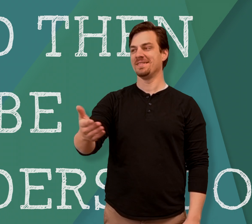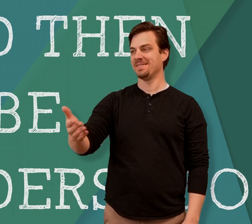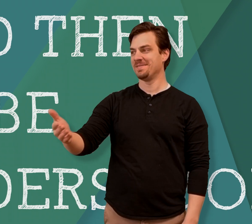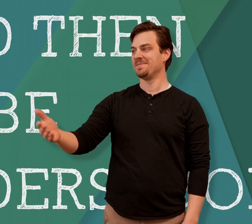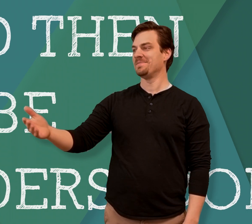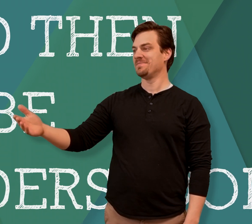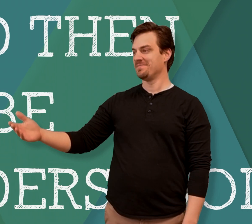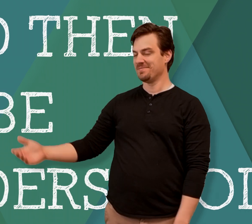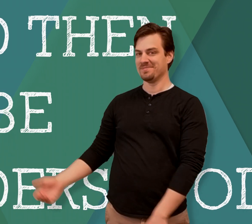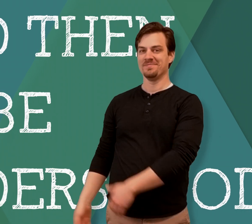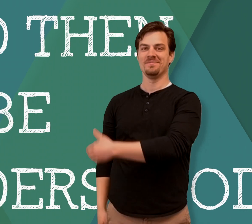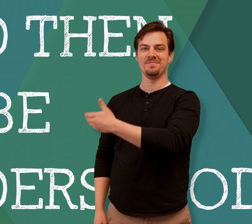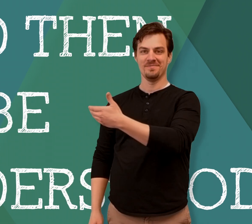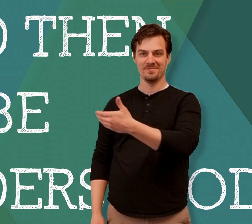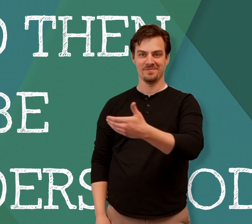understood